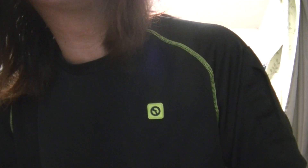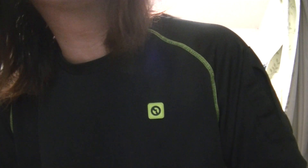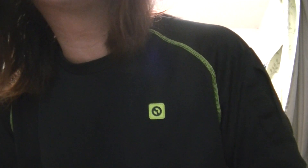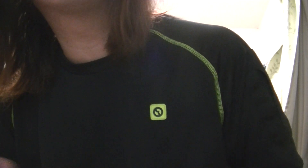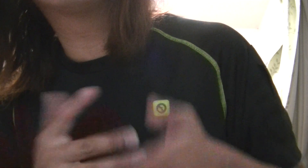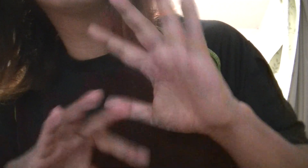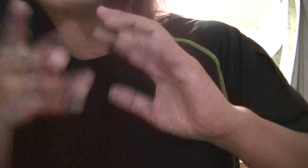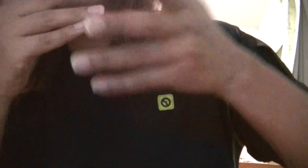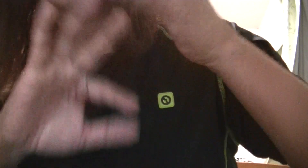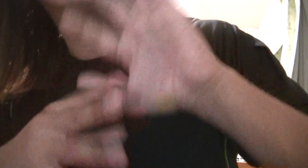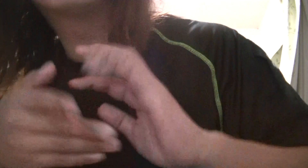Ooh.